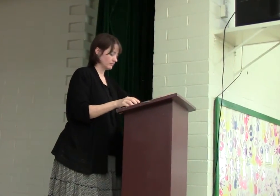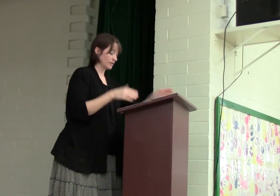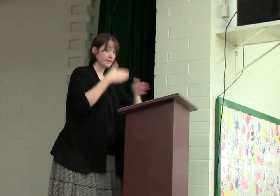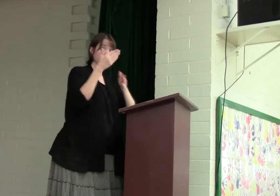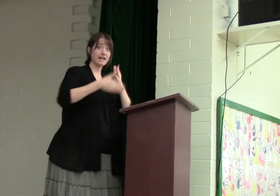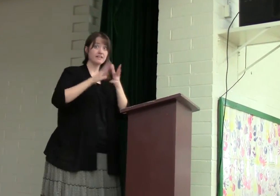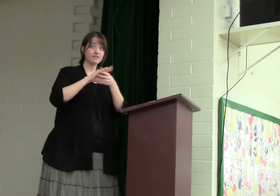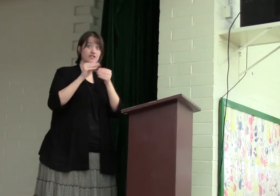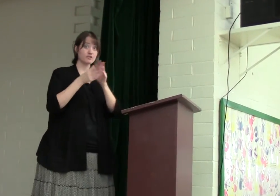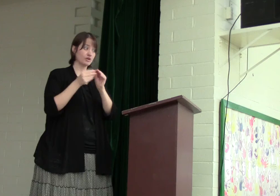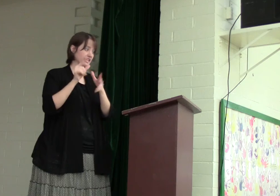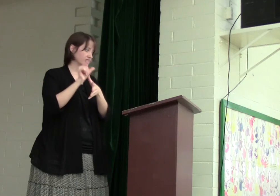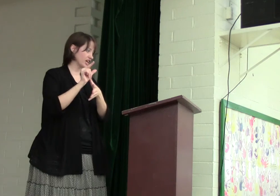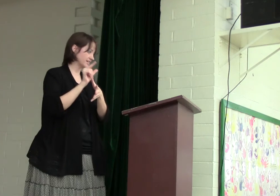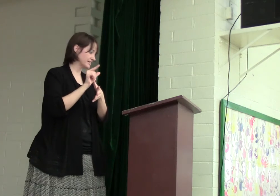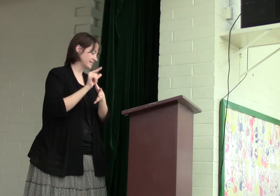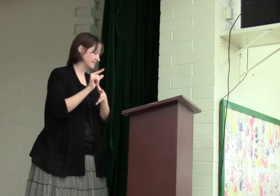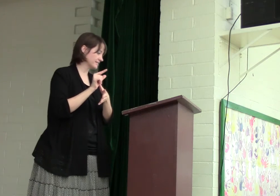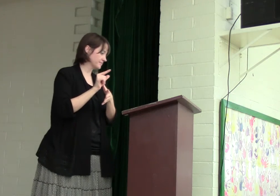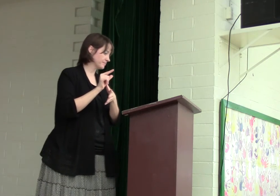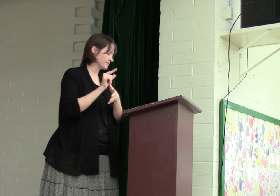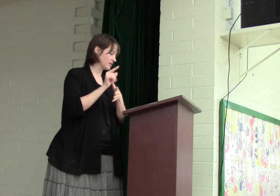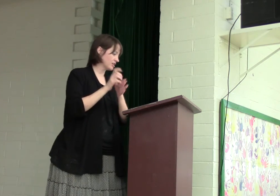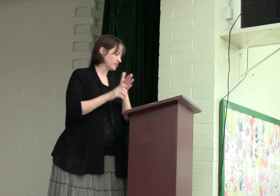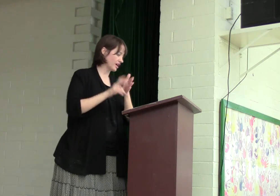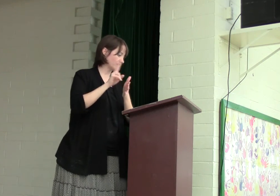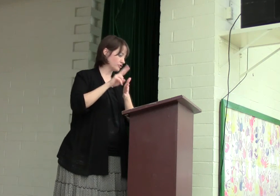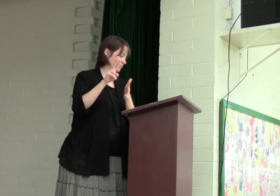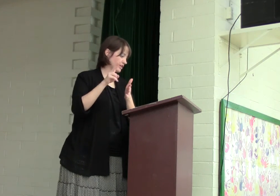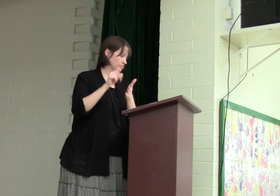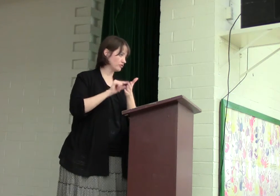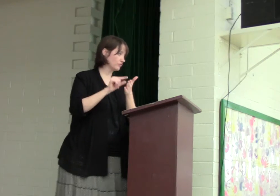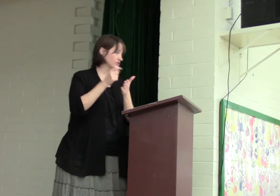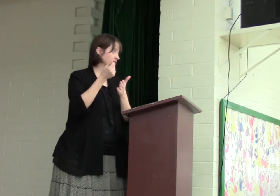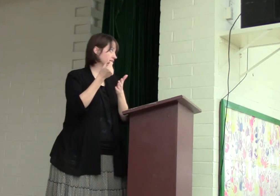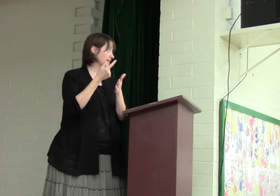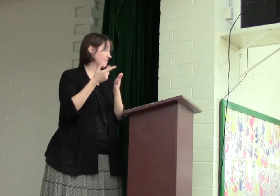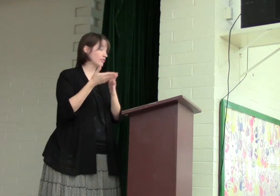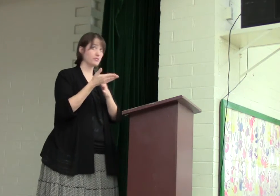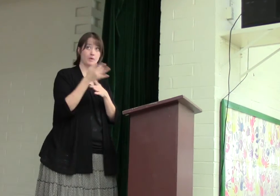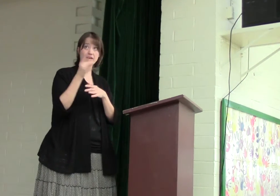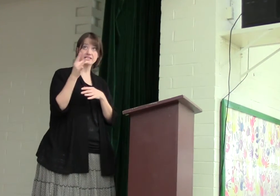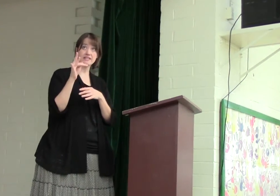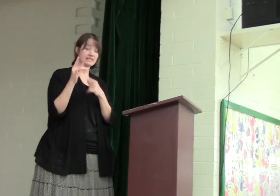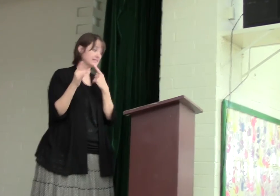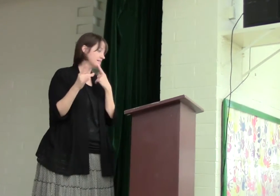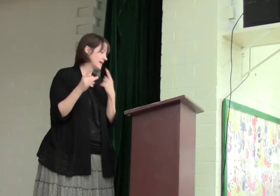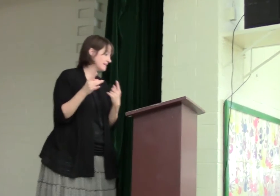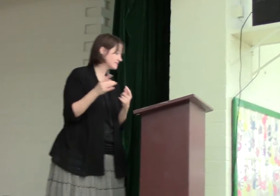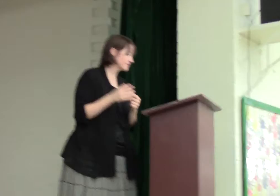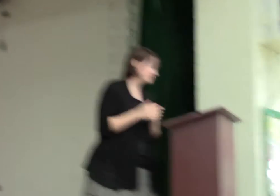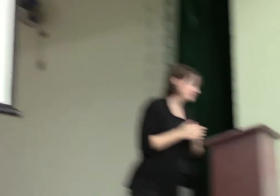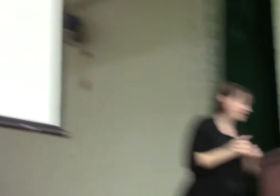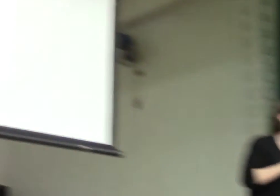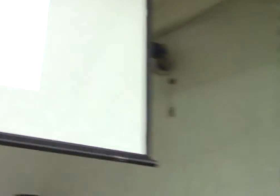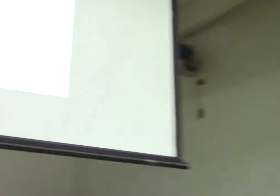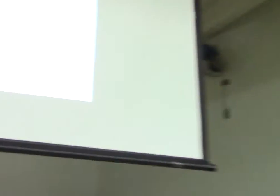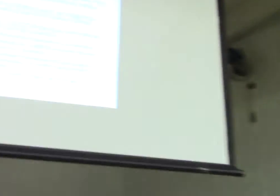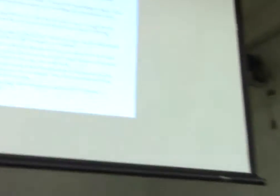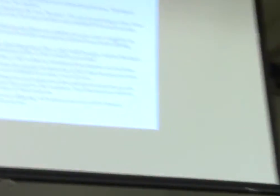The end of the story in Genesis, chapter 22, verses 11 through 18 says, but the angel